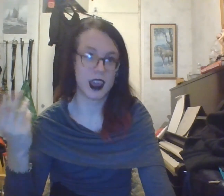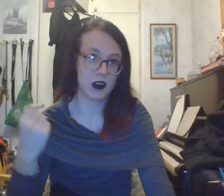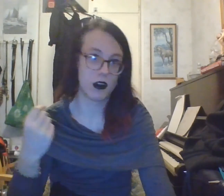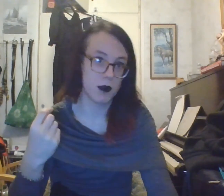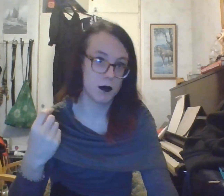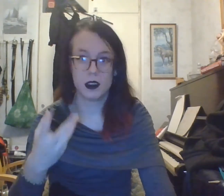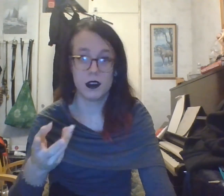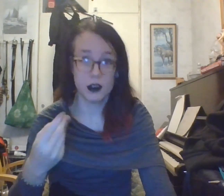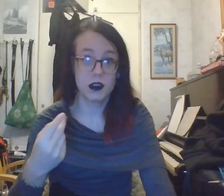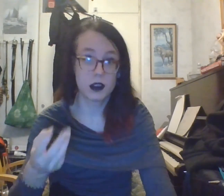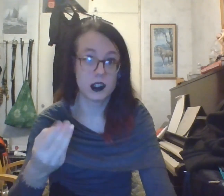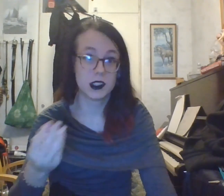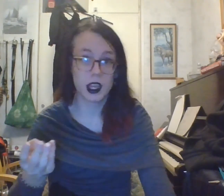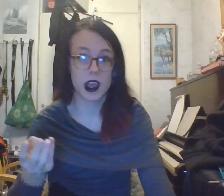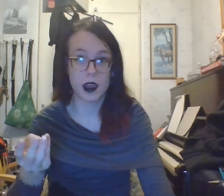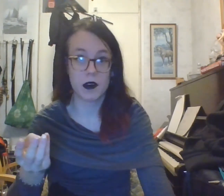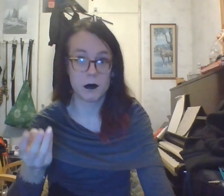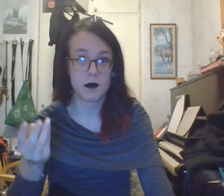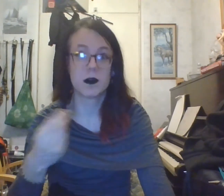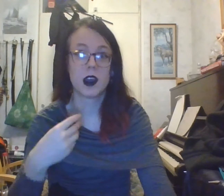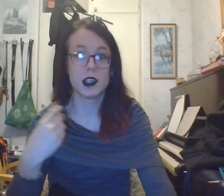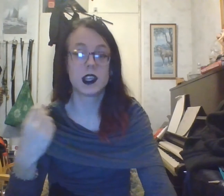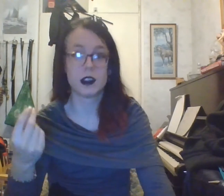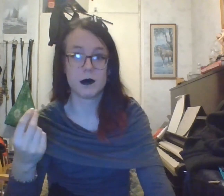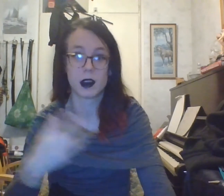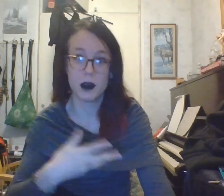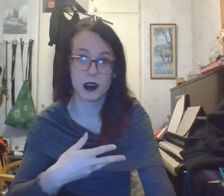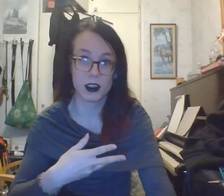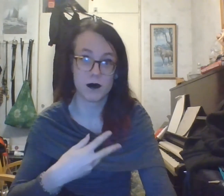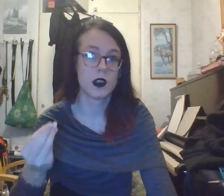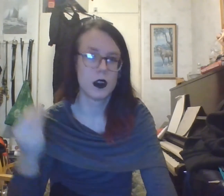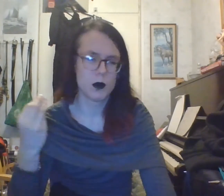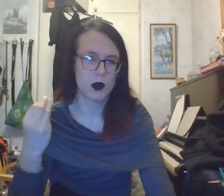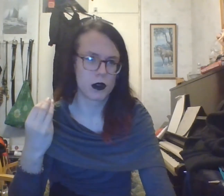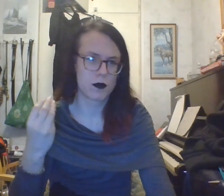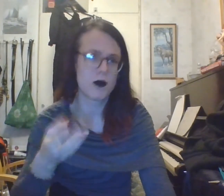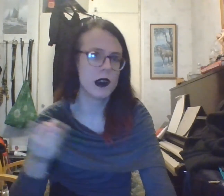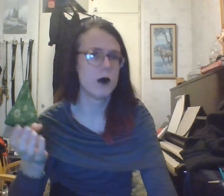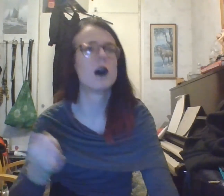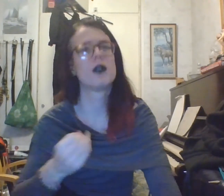corrupt. You start to see how anarchism and communism works really well together.